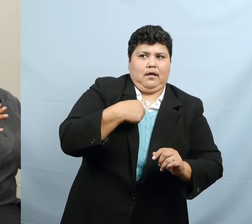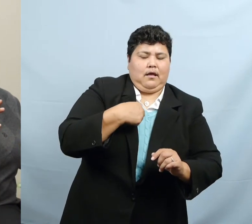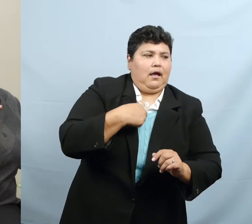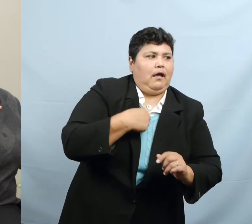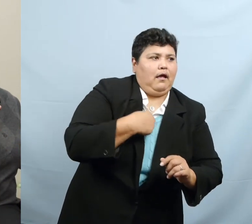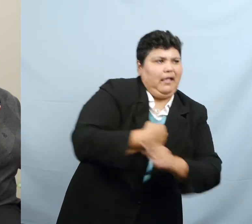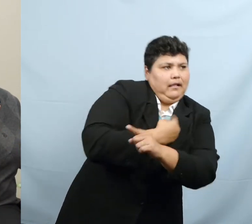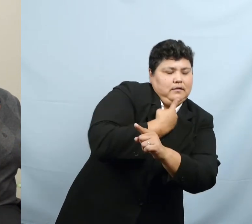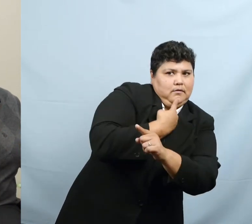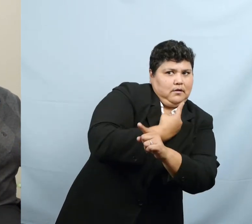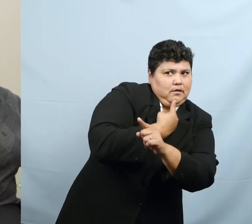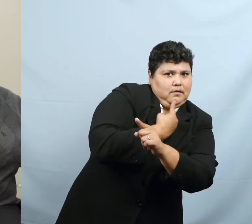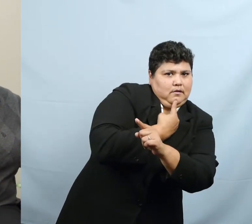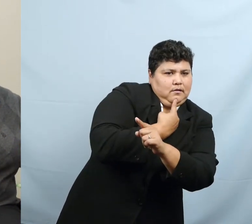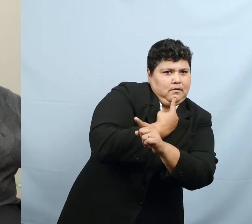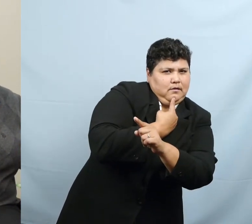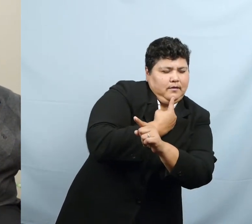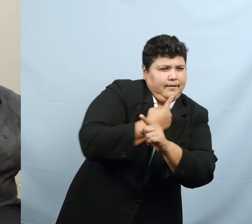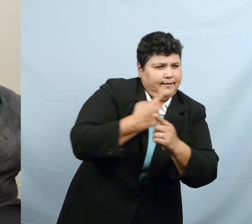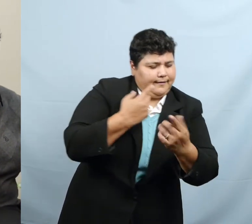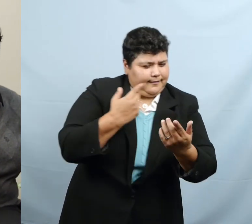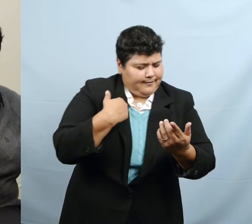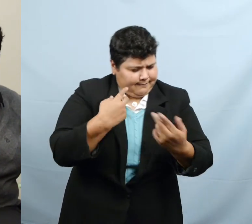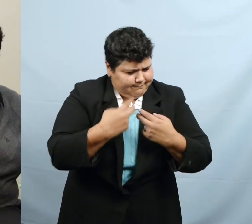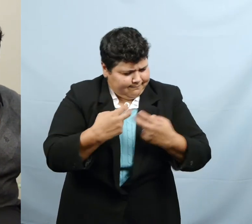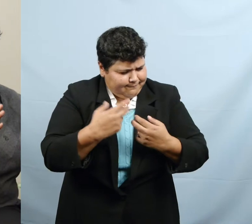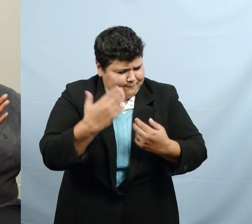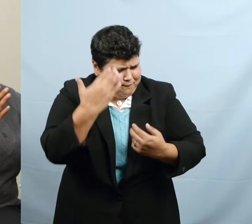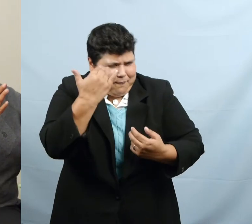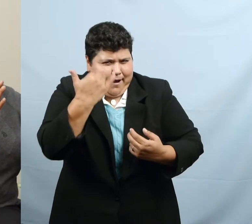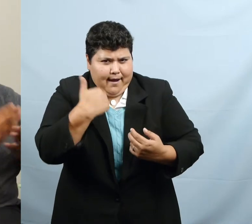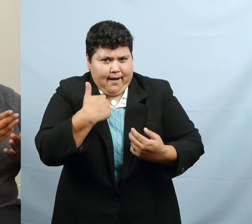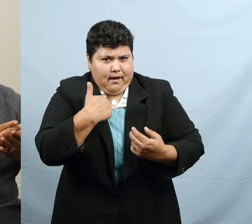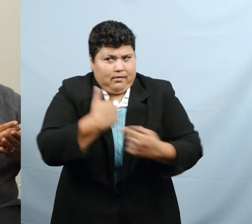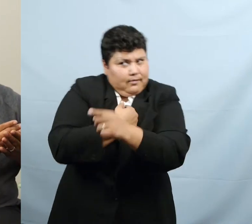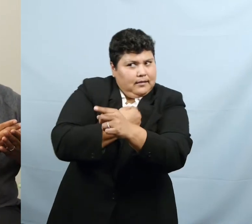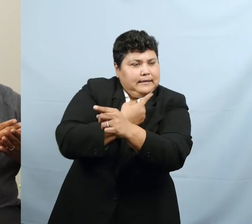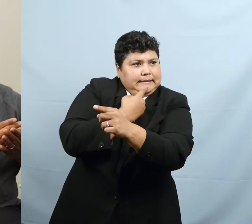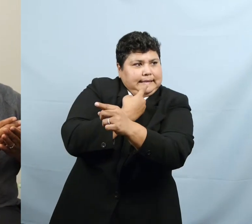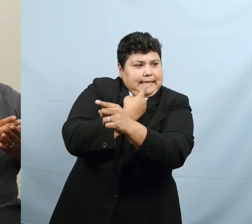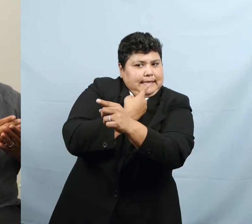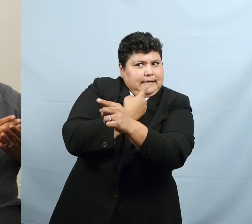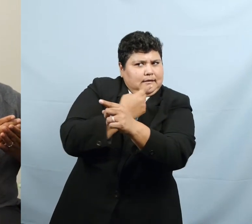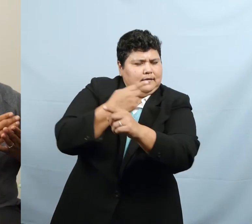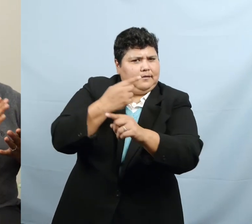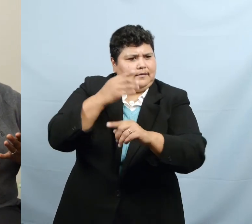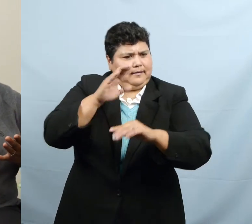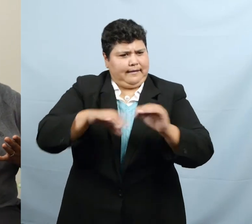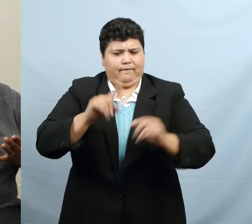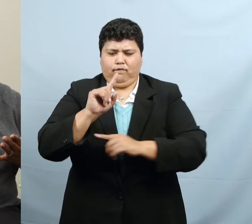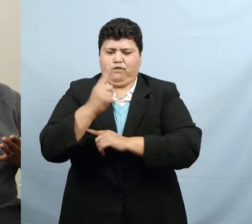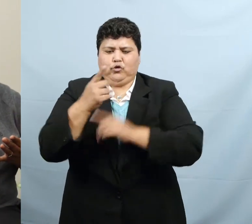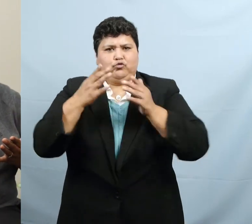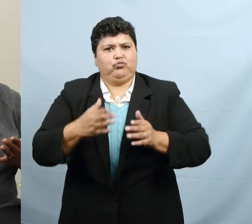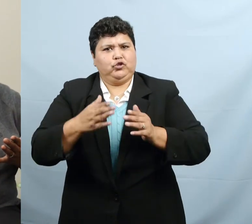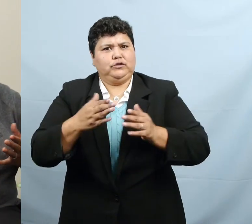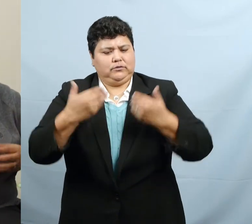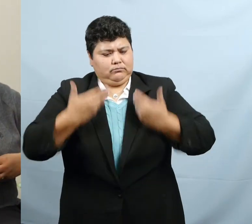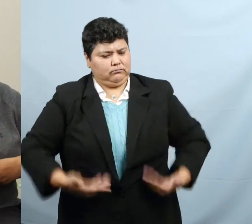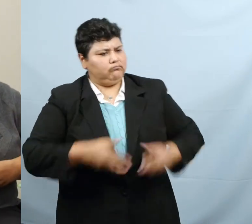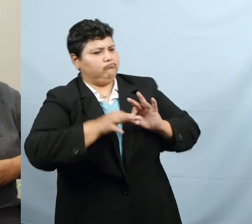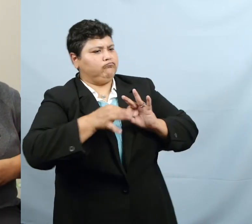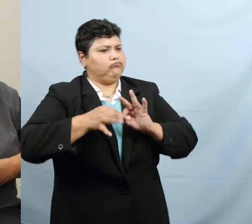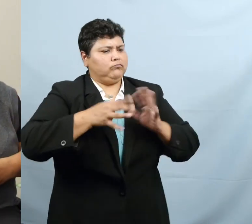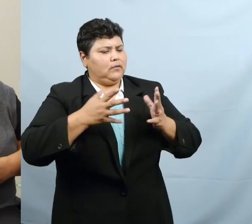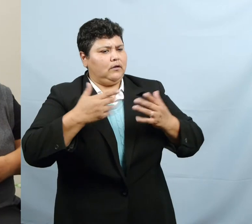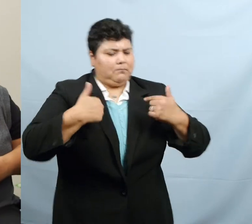I'm not quite sure exactly why I did that, but I think that there was a moment